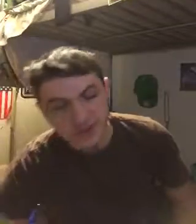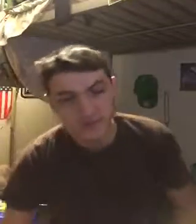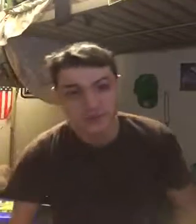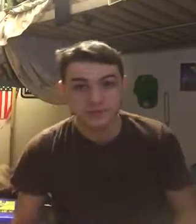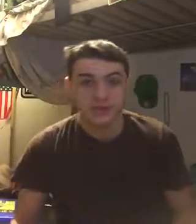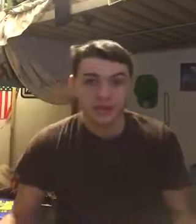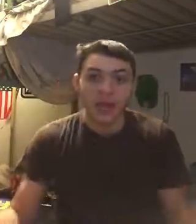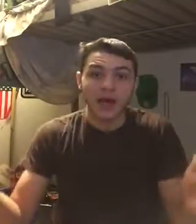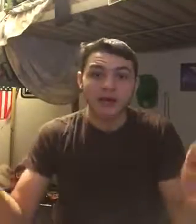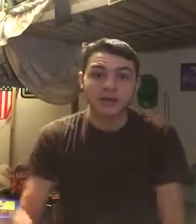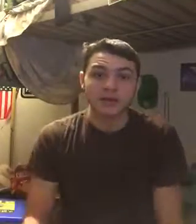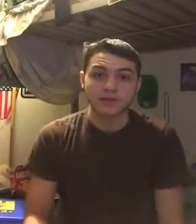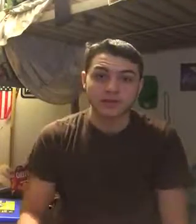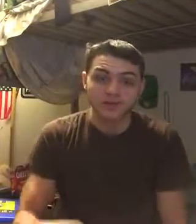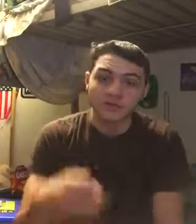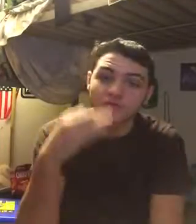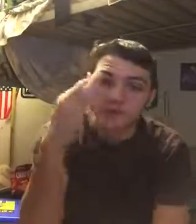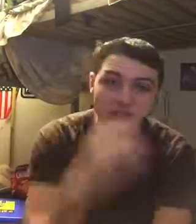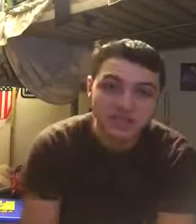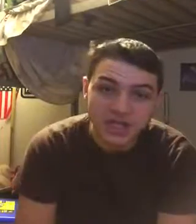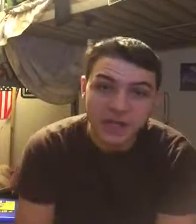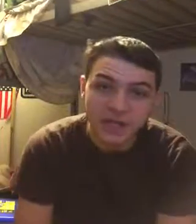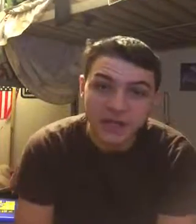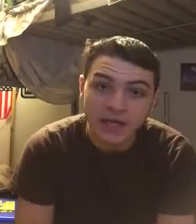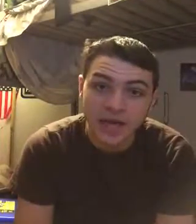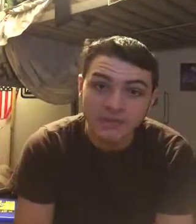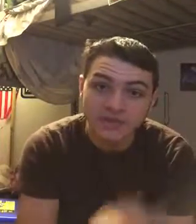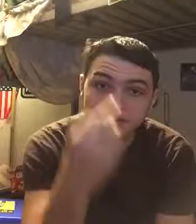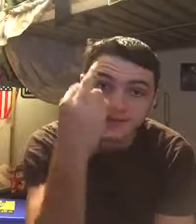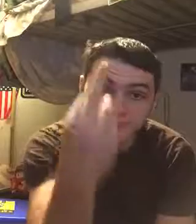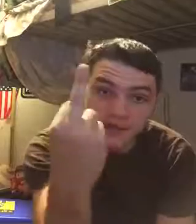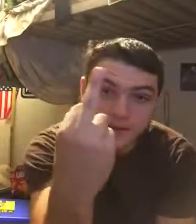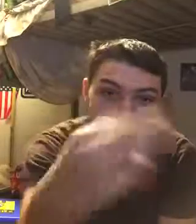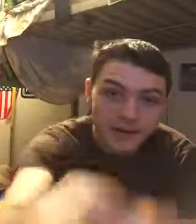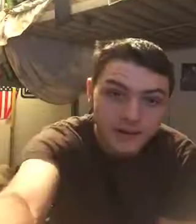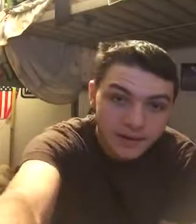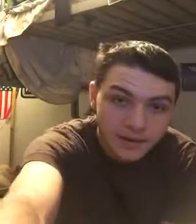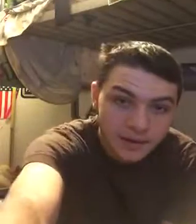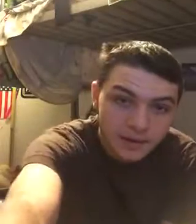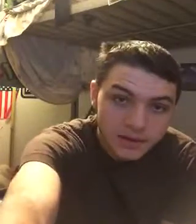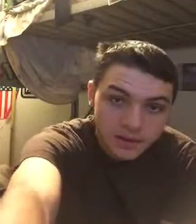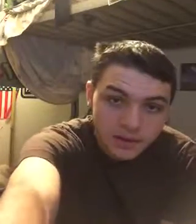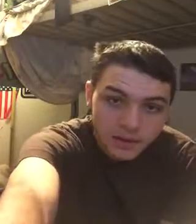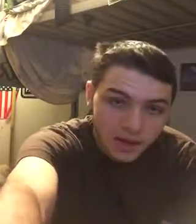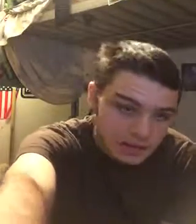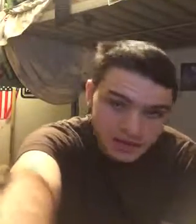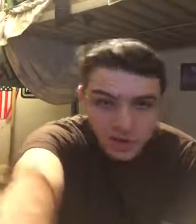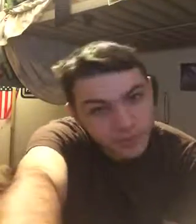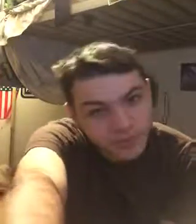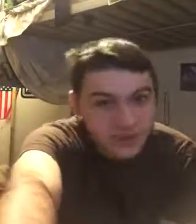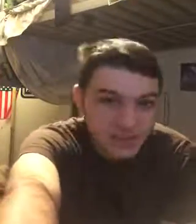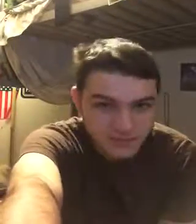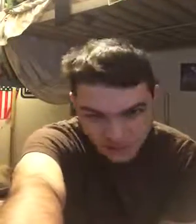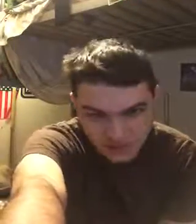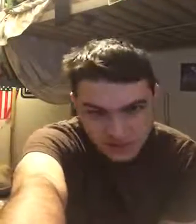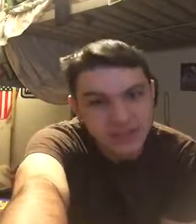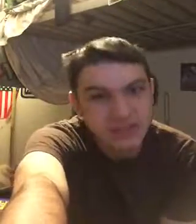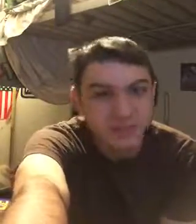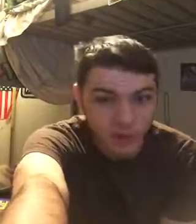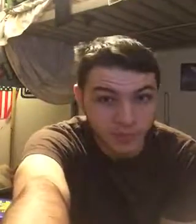yeah so figure this shit out Indianapolis also Jacobi Brissett you need some work